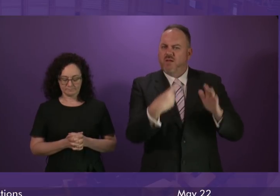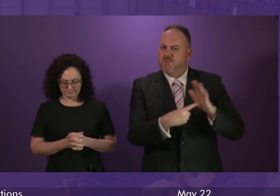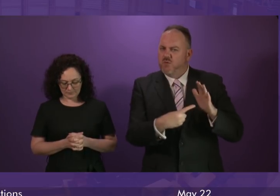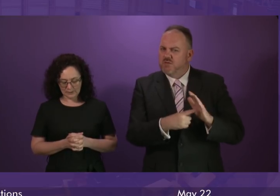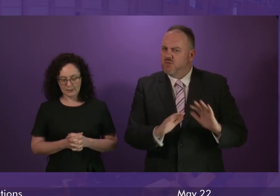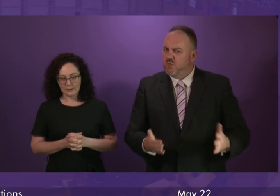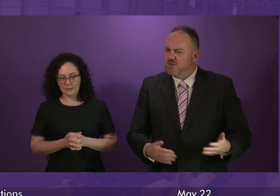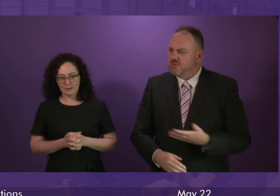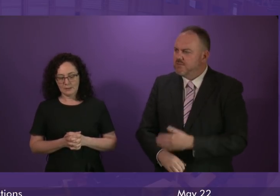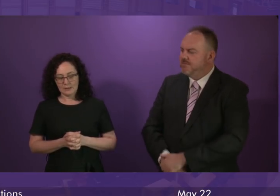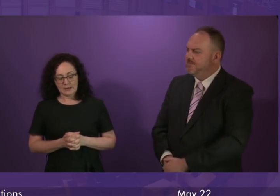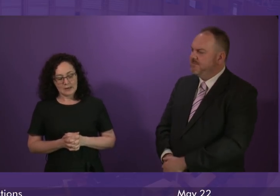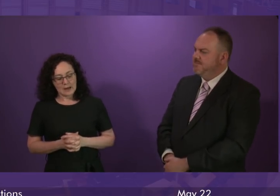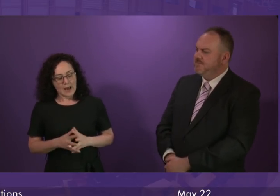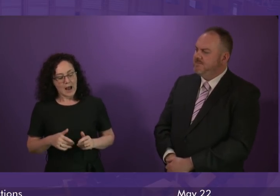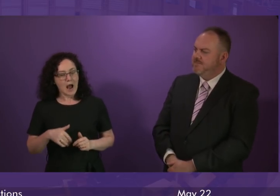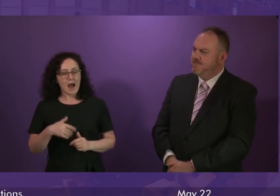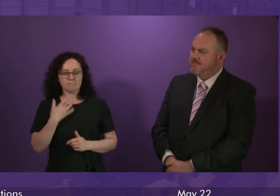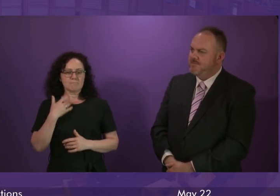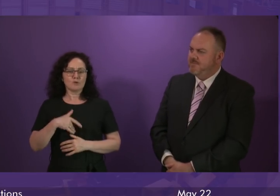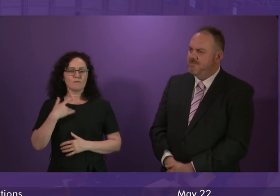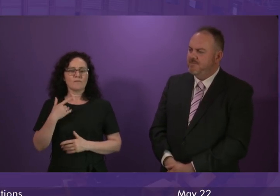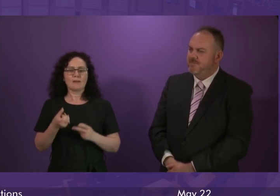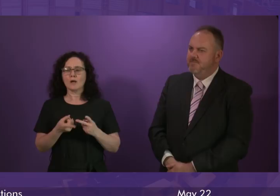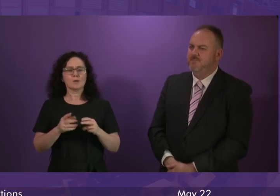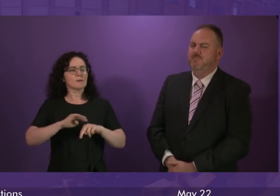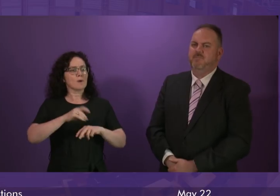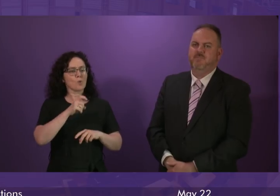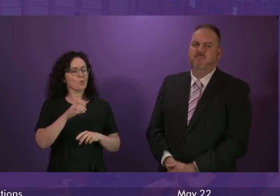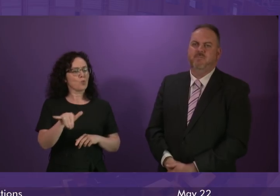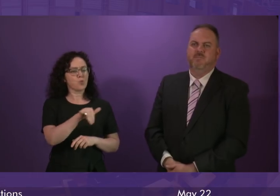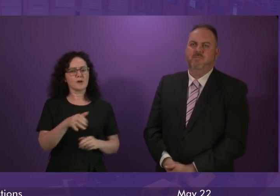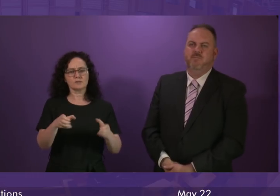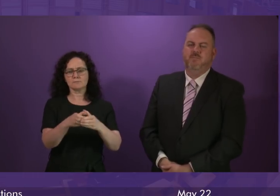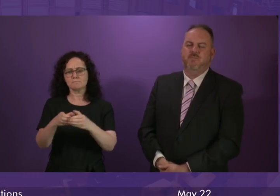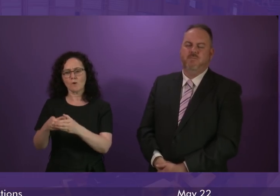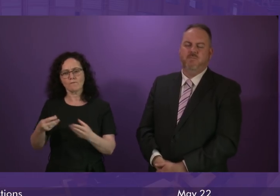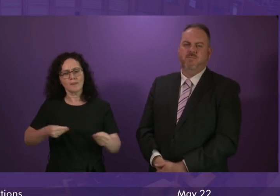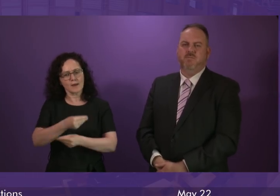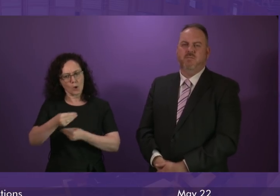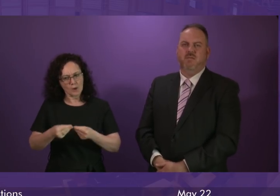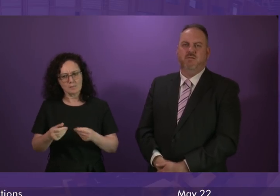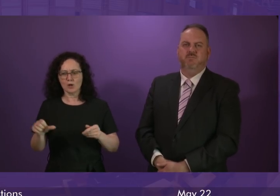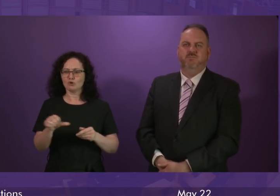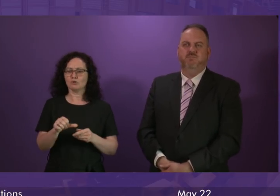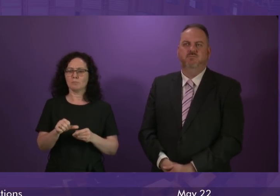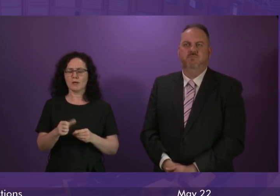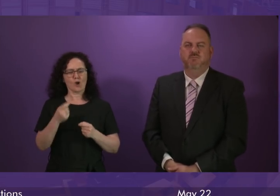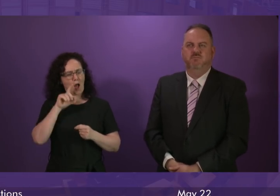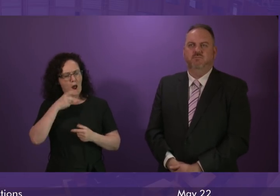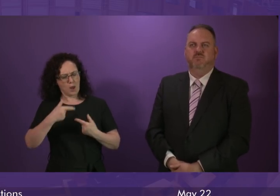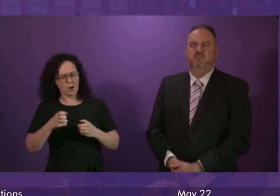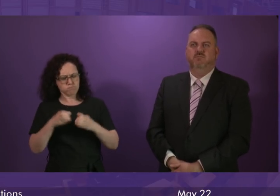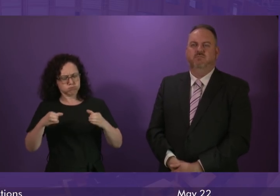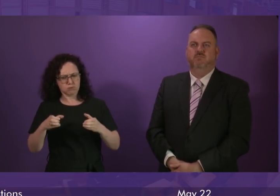Minister. I don't think it should be growth at any cost in any sector of our economy. I do recognise the concerns that people have about the